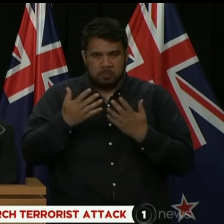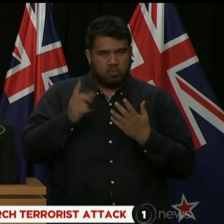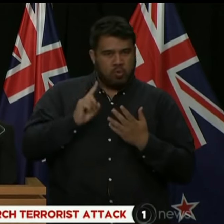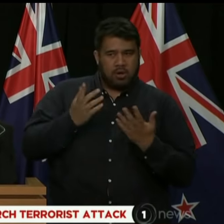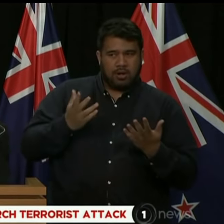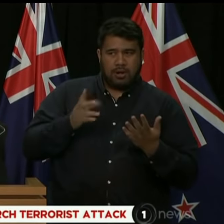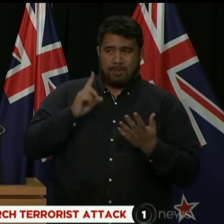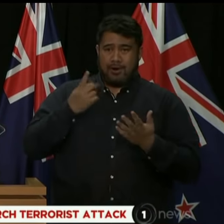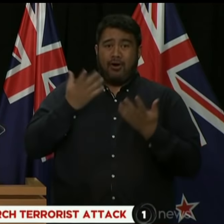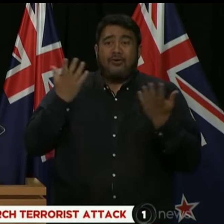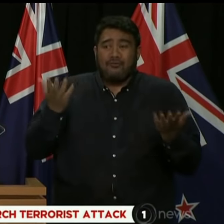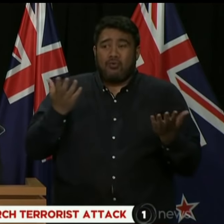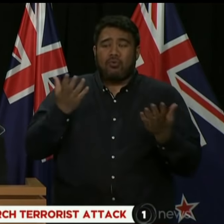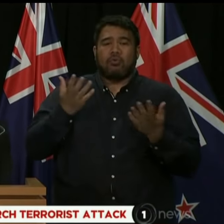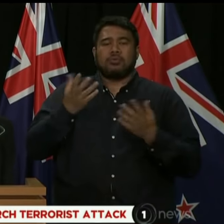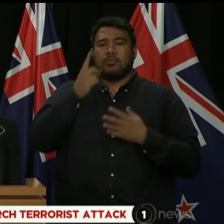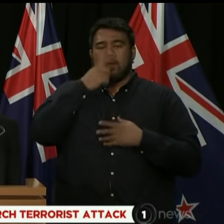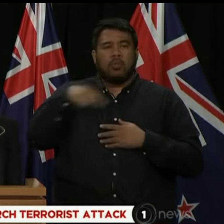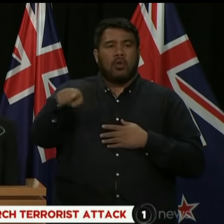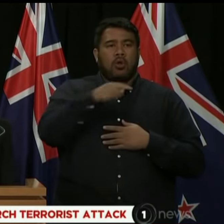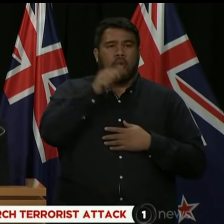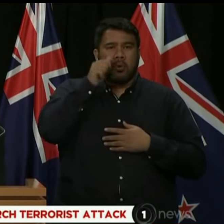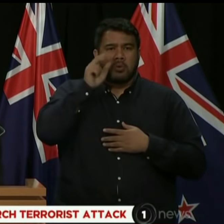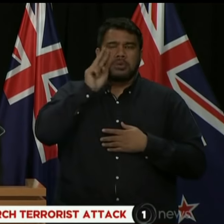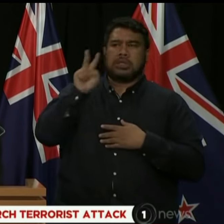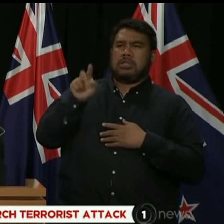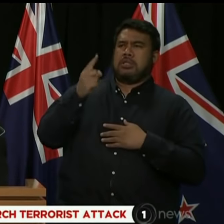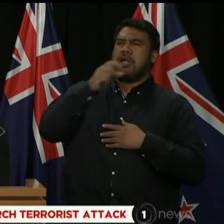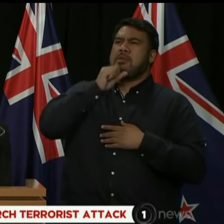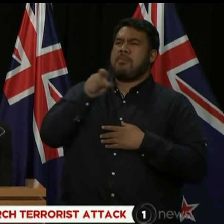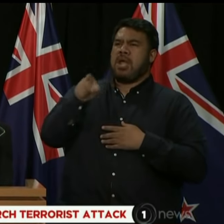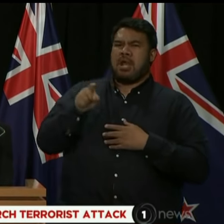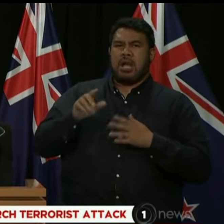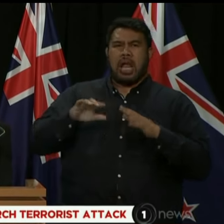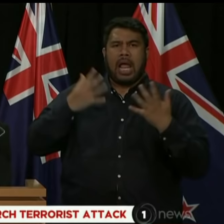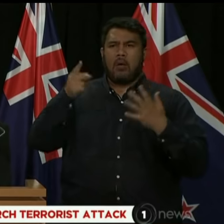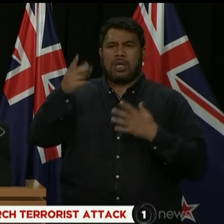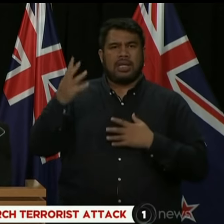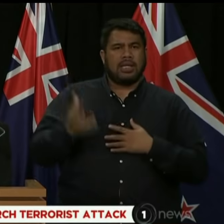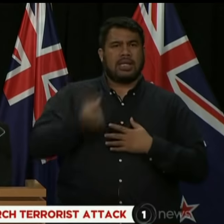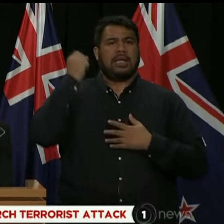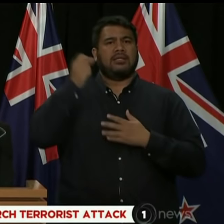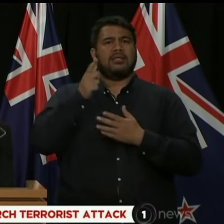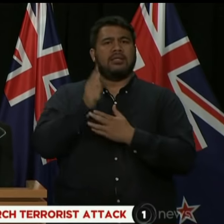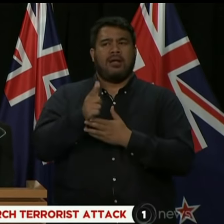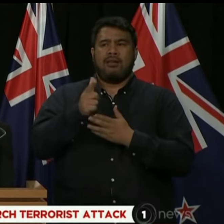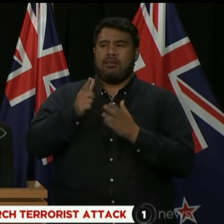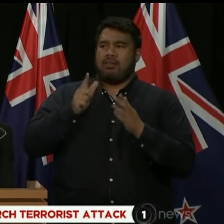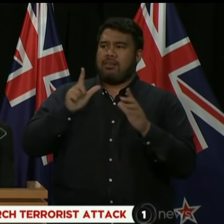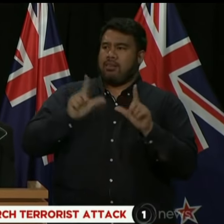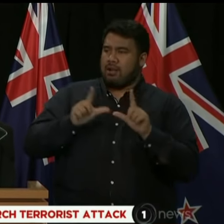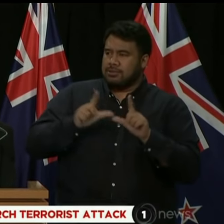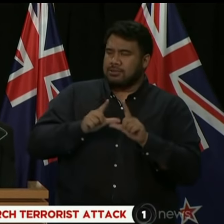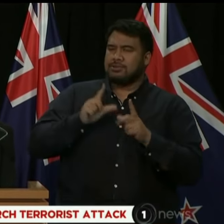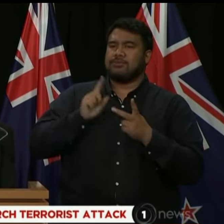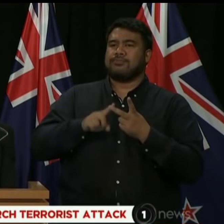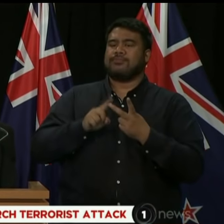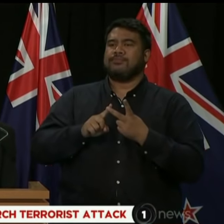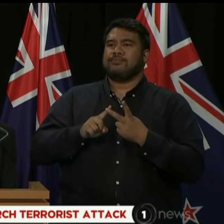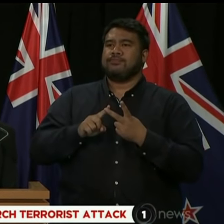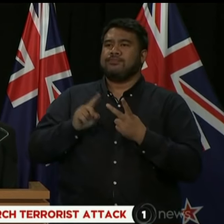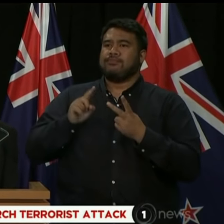when people, of course, hear that this individual acquired a gun licence and acquired